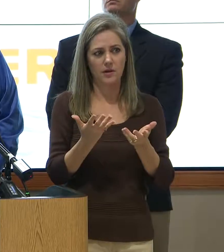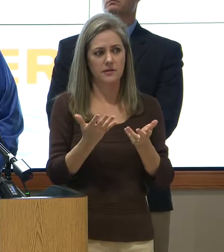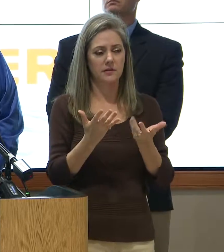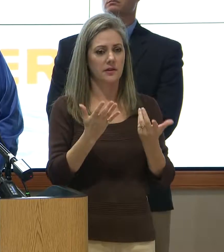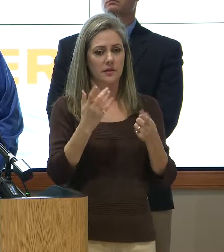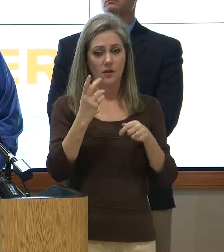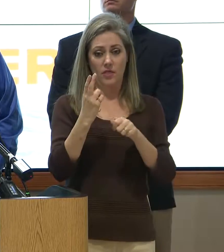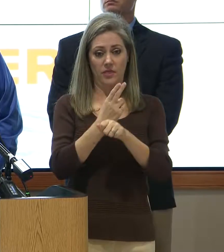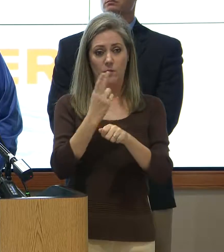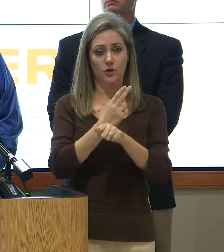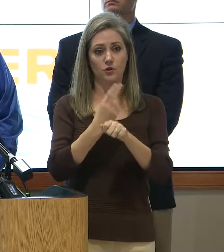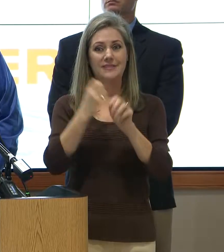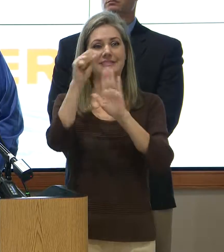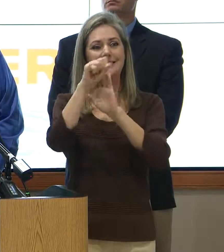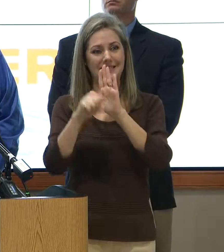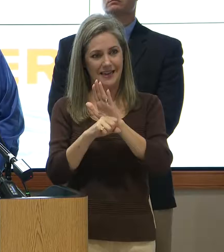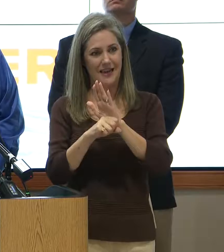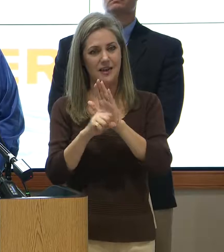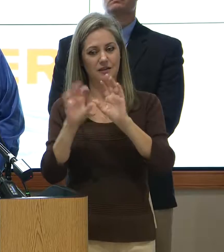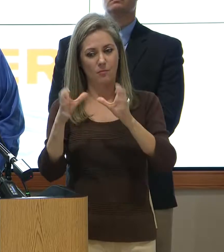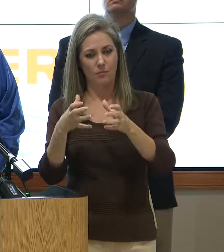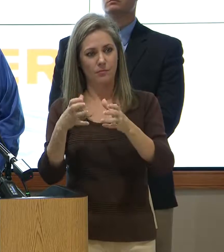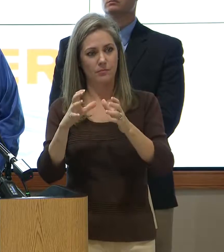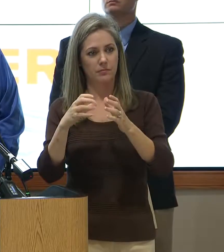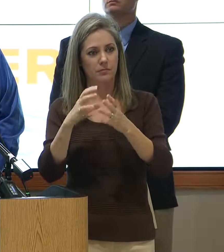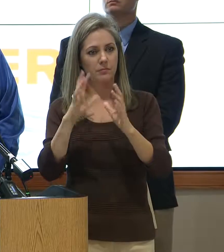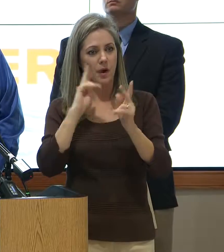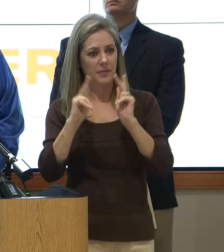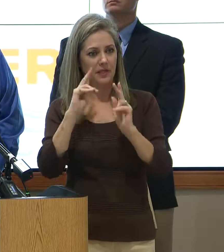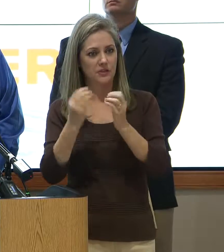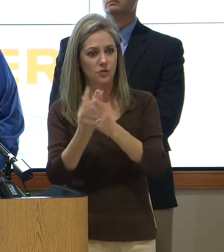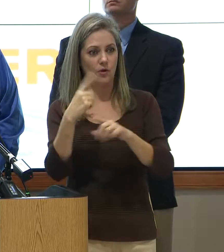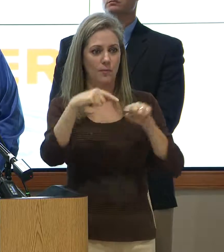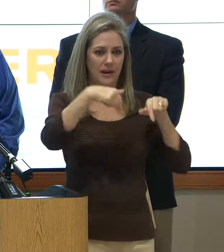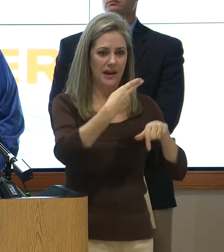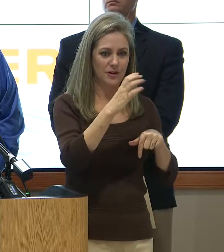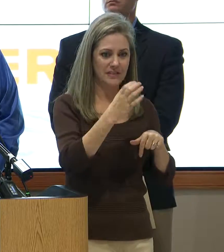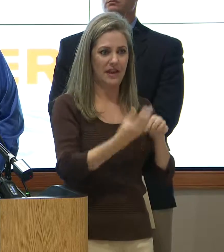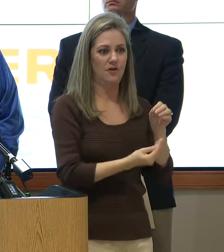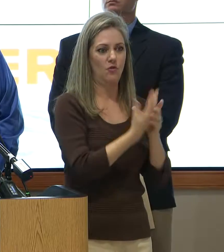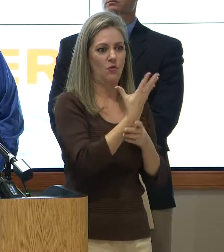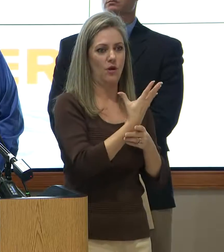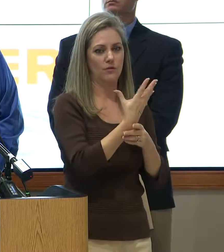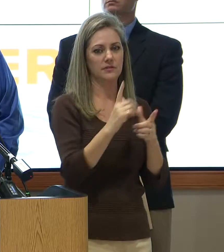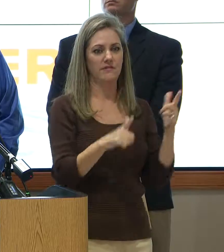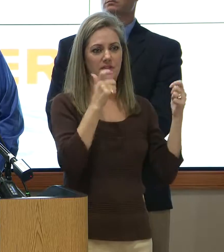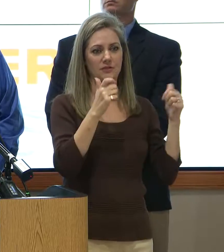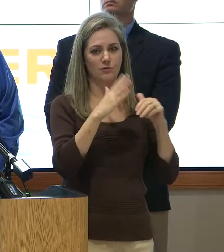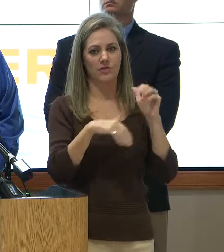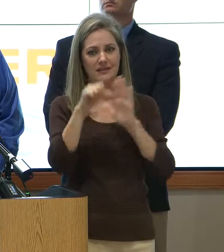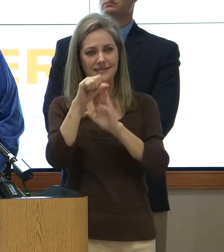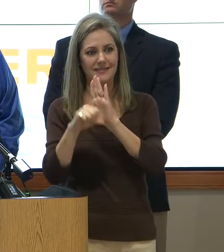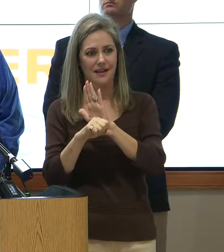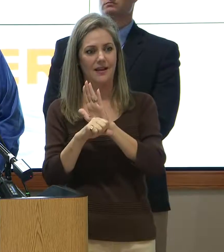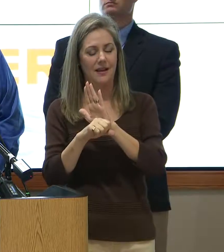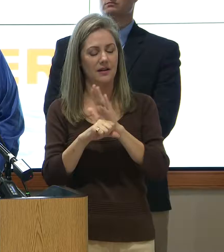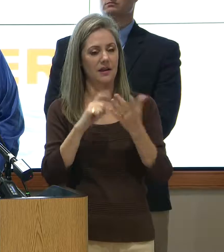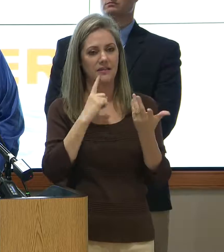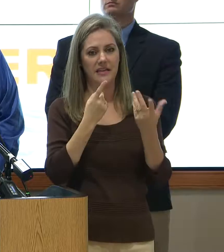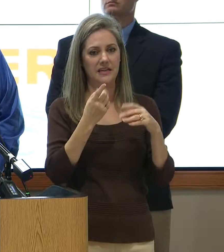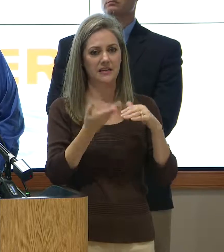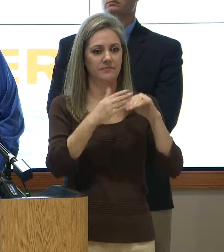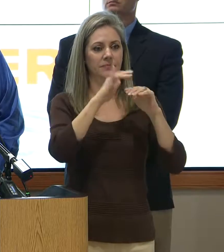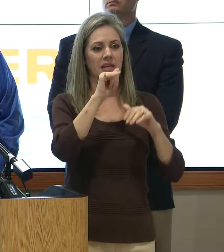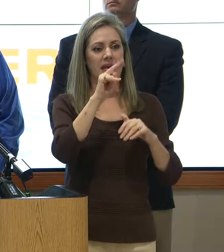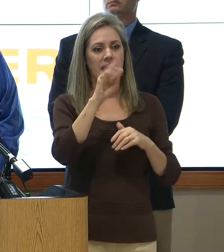they were using was the state population growth, but Harris County grows a lot faster than the state. Inflation, what is that? I mean, what do we